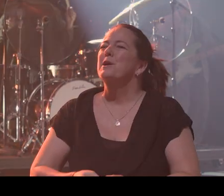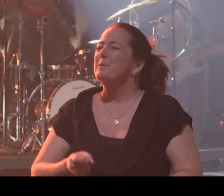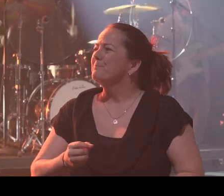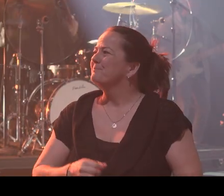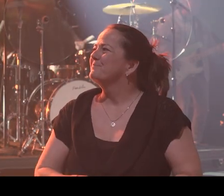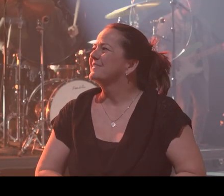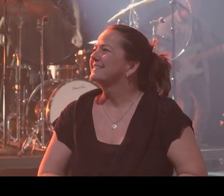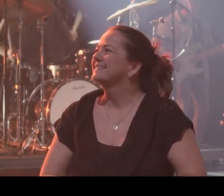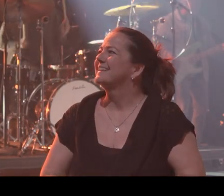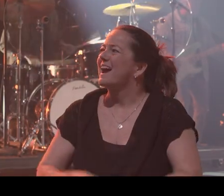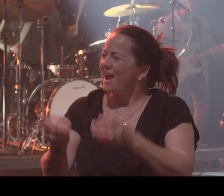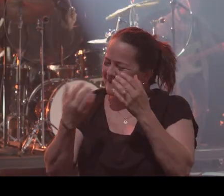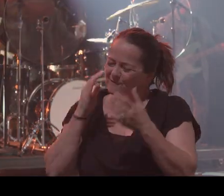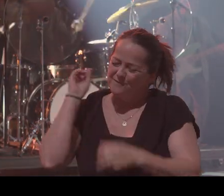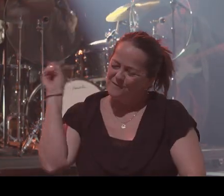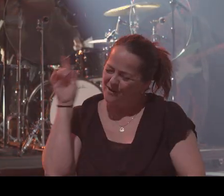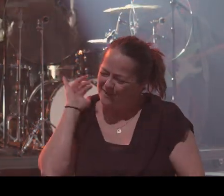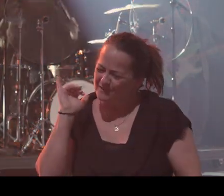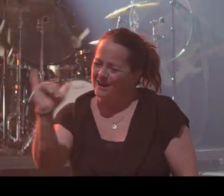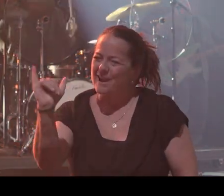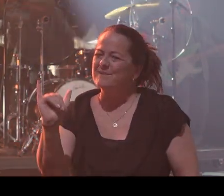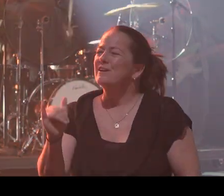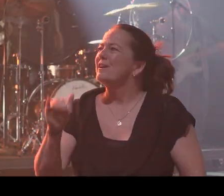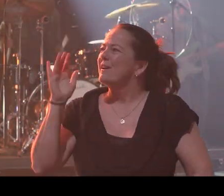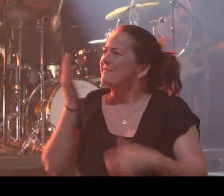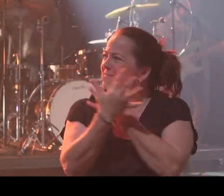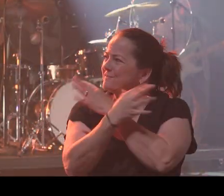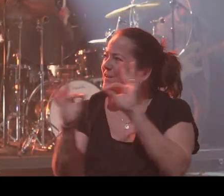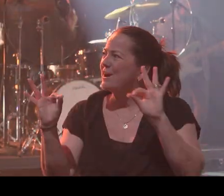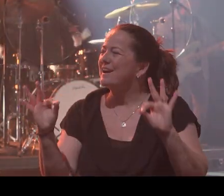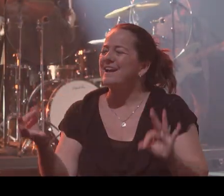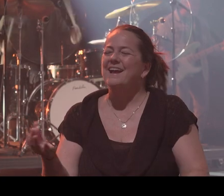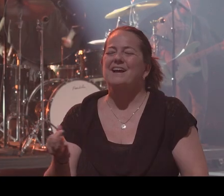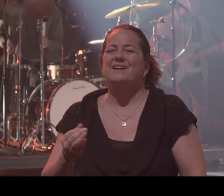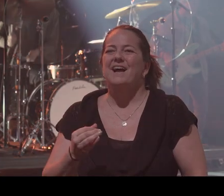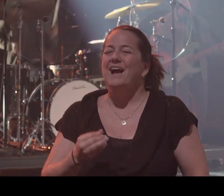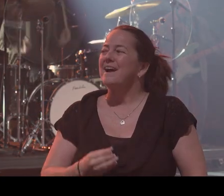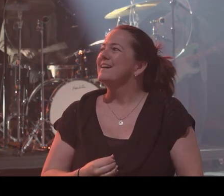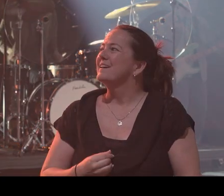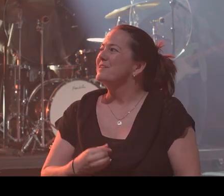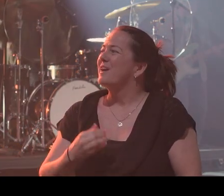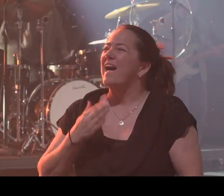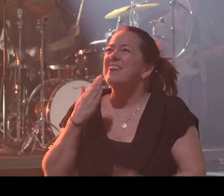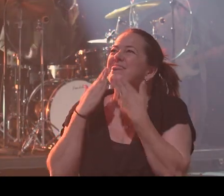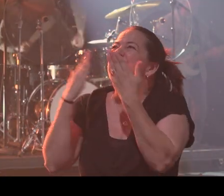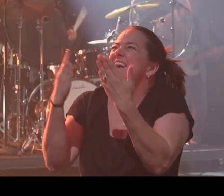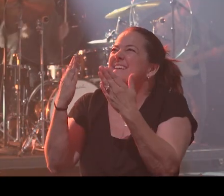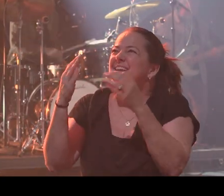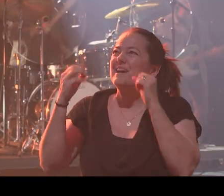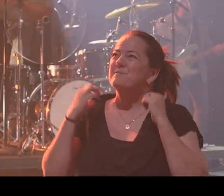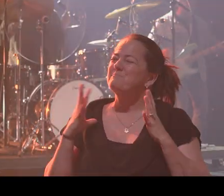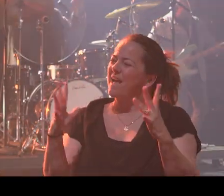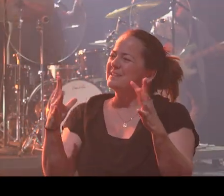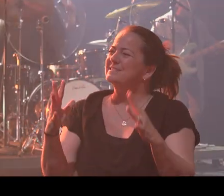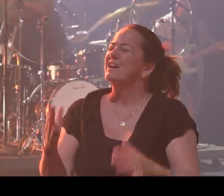free, I'm not the same. I thank the Master. I thank the Savior. I thank the